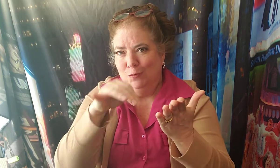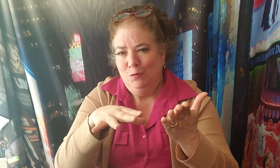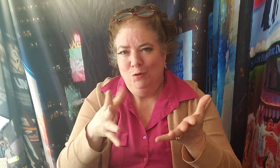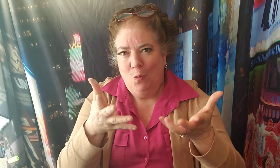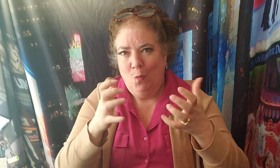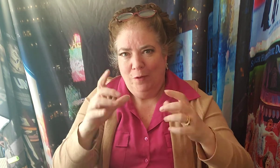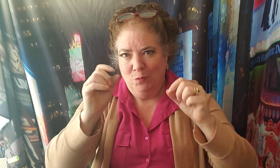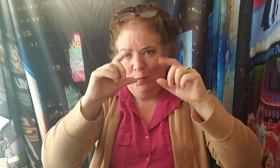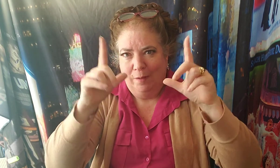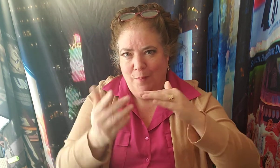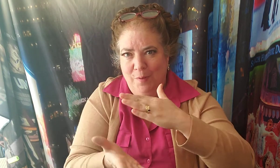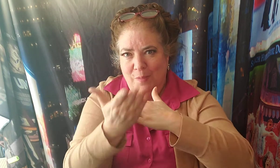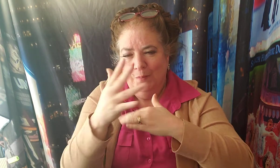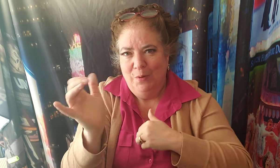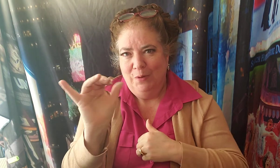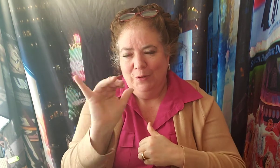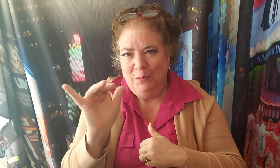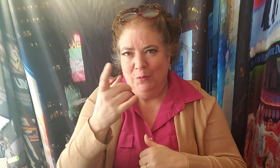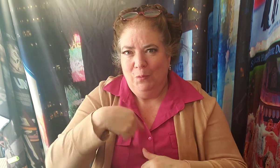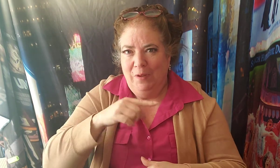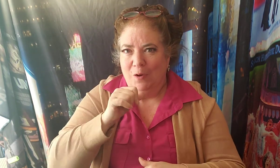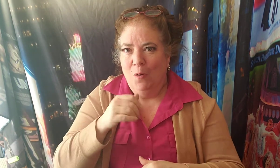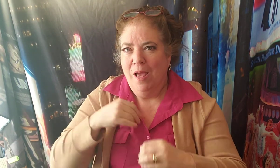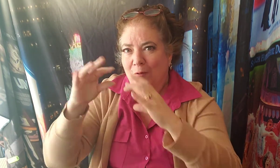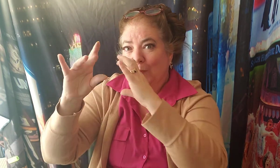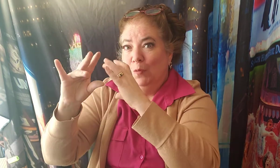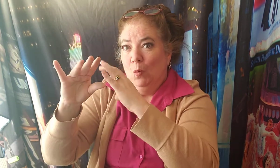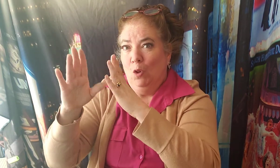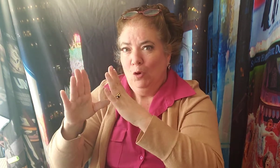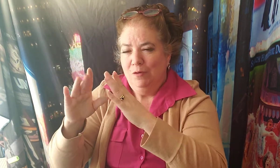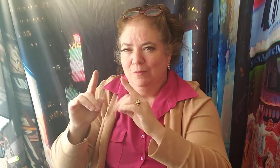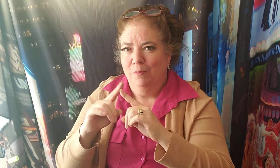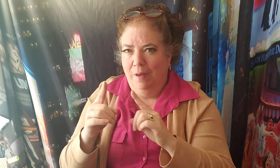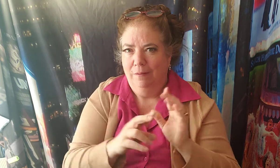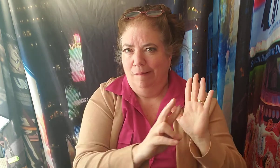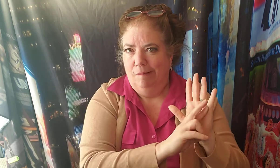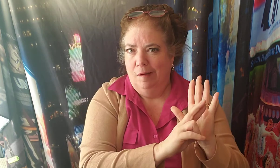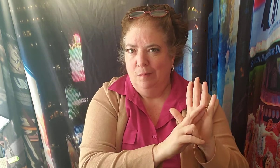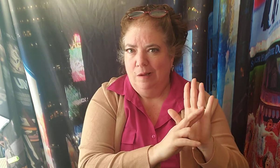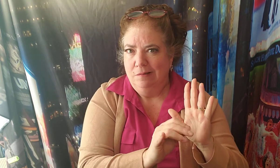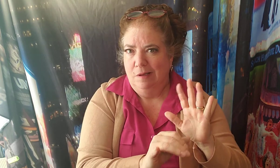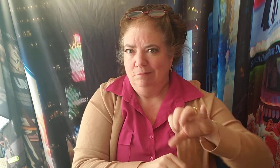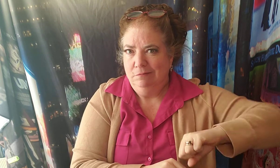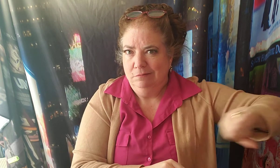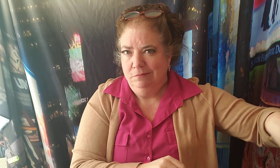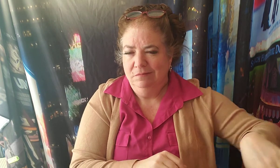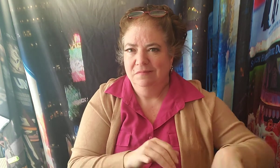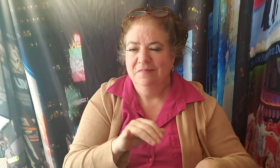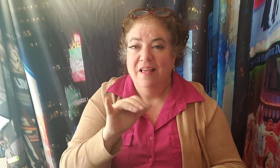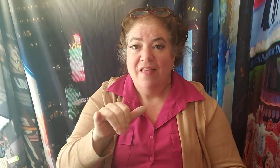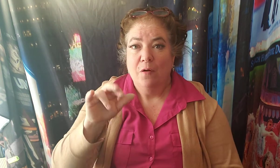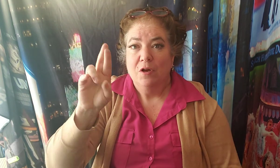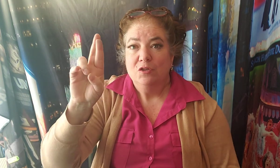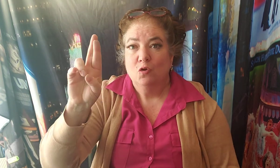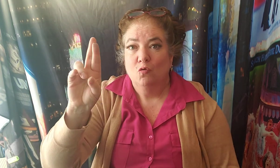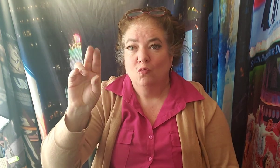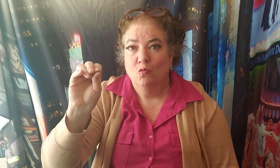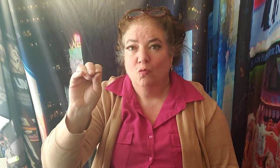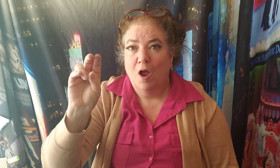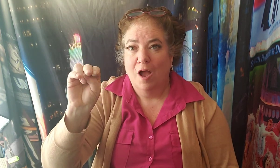clocks But same idea Wouldn't it be wonderful That was Ronald Reagan's song In that This